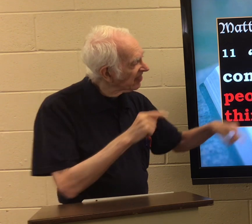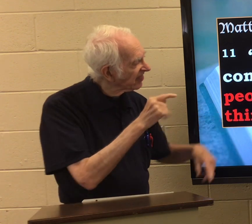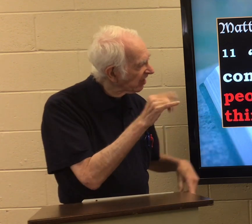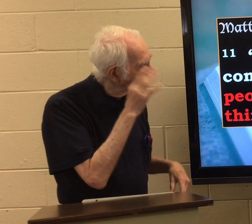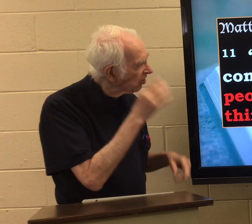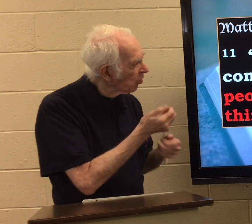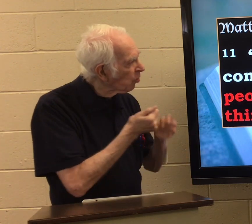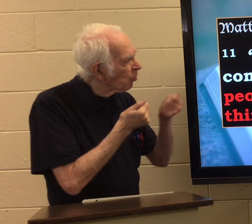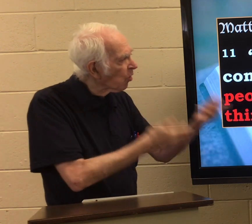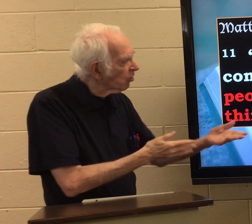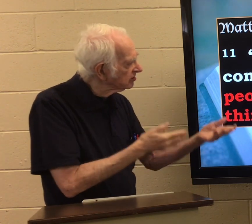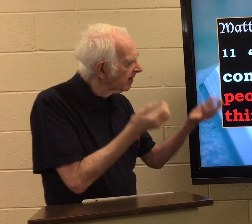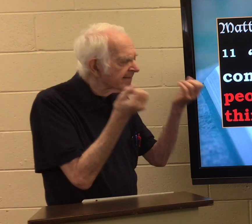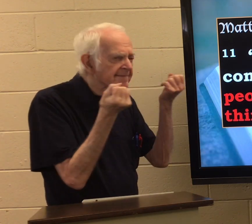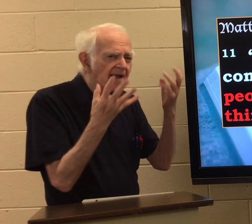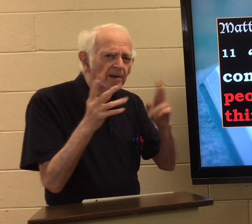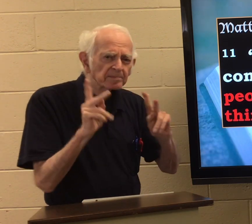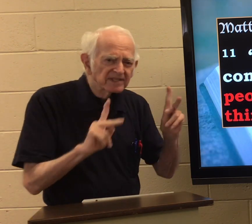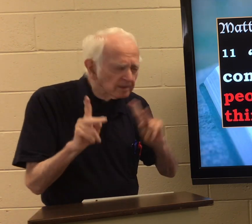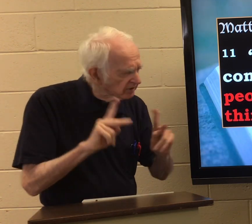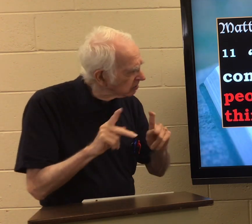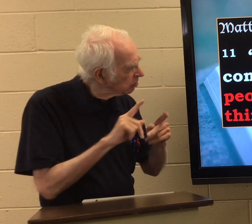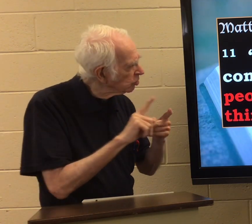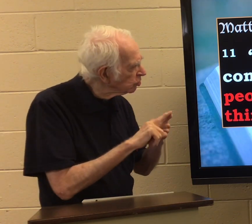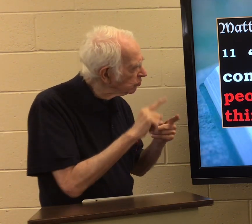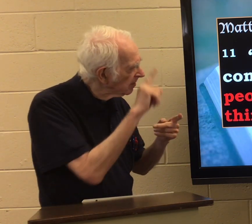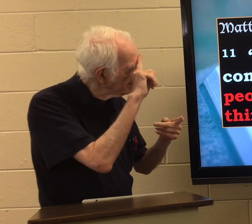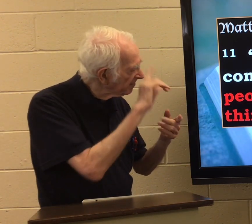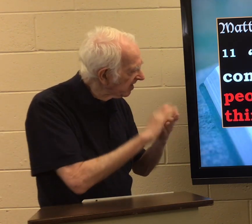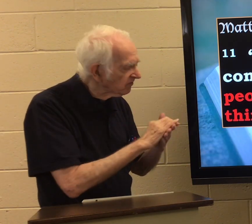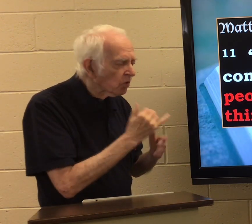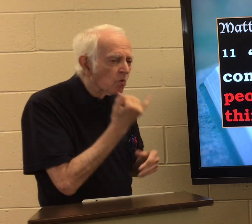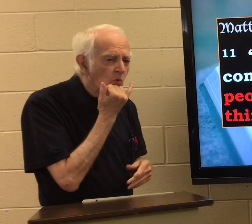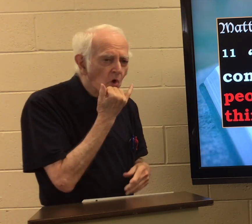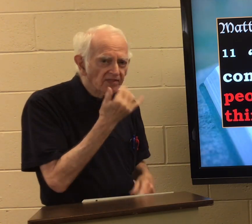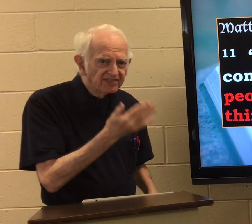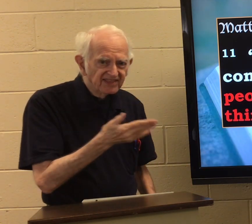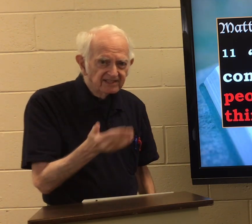They will cause many people to believe wrong things.